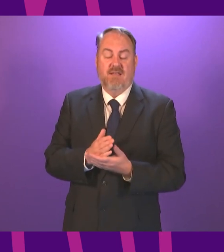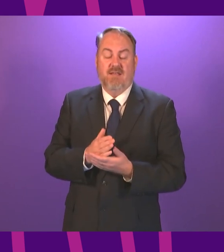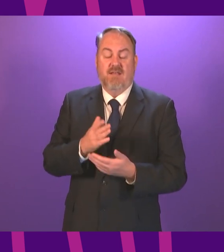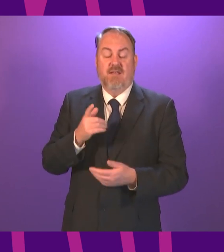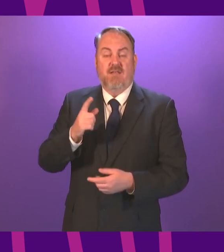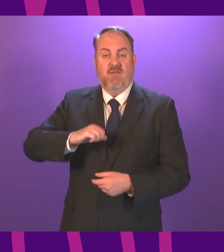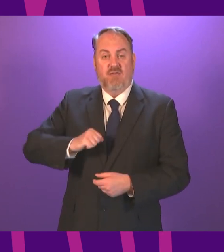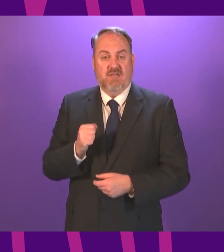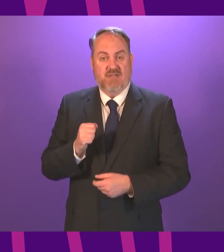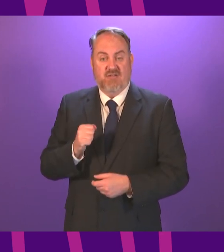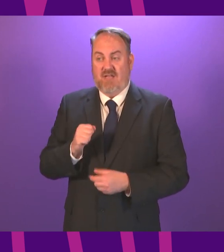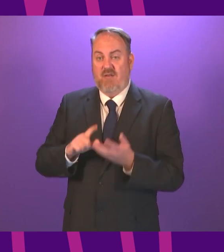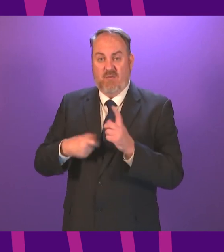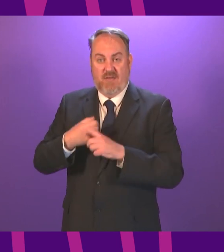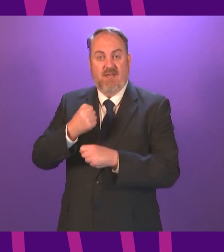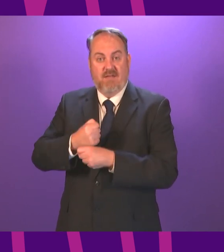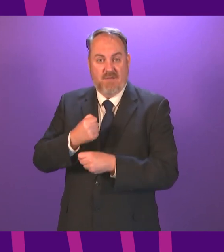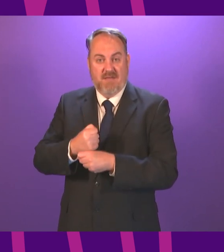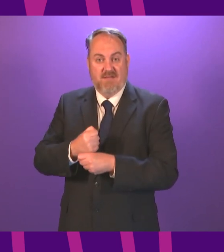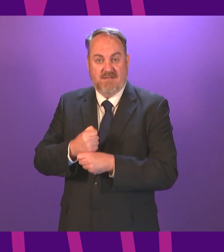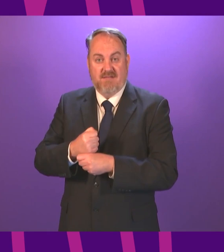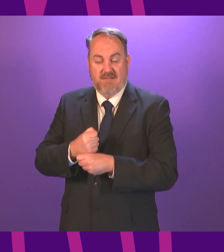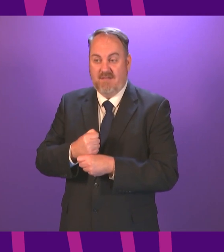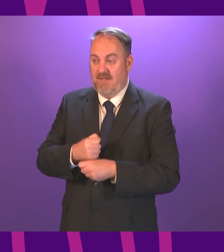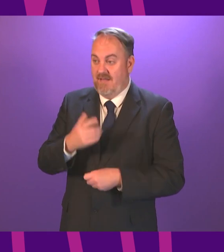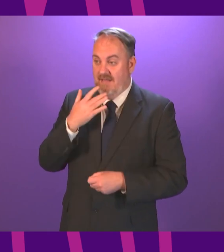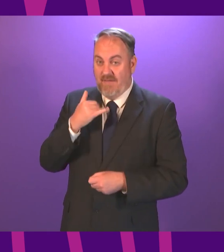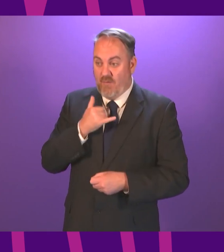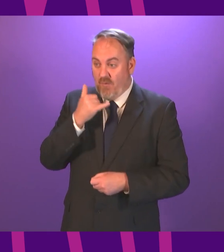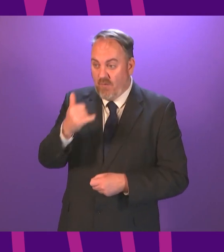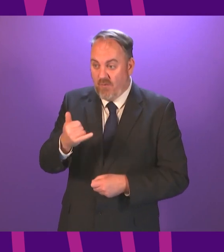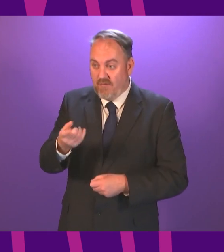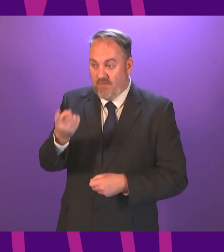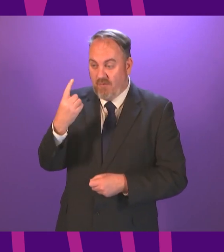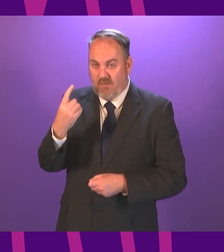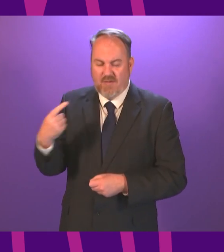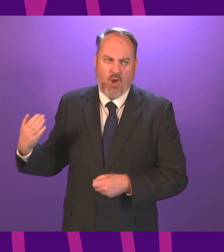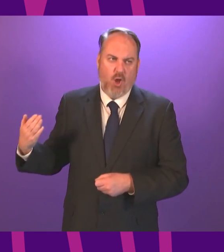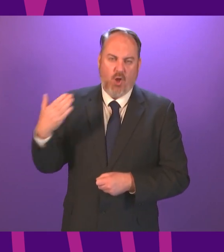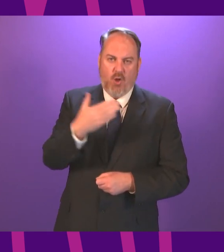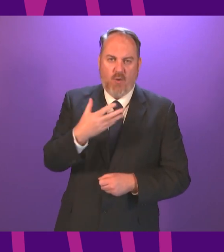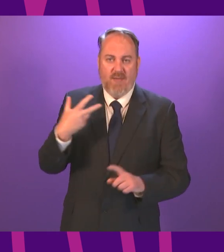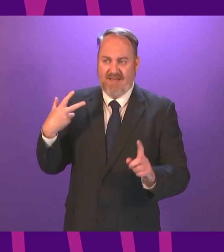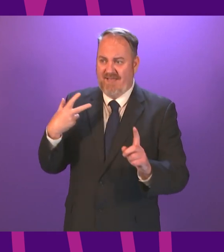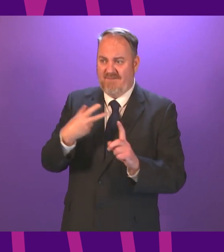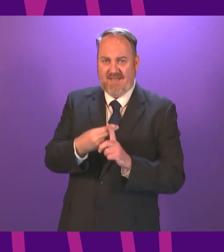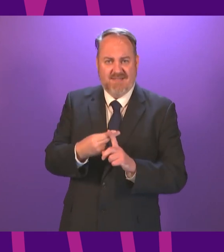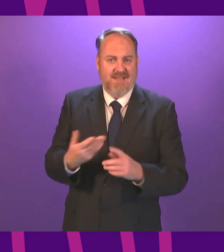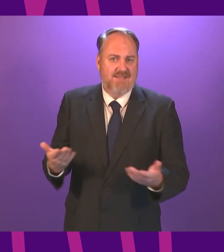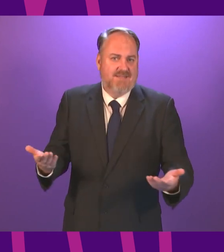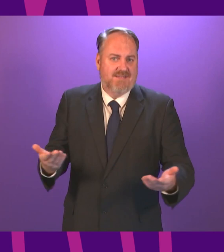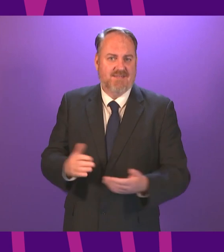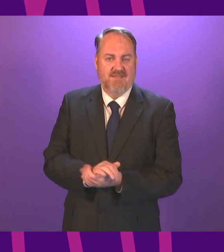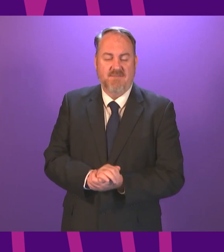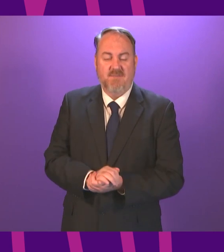and UK governments when you get the call go and get the jag as we all